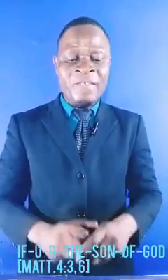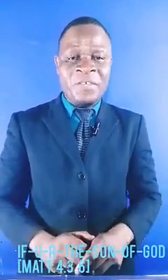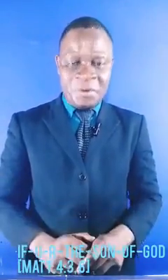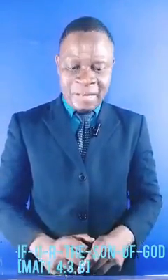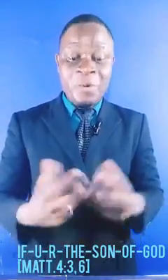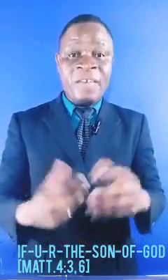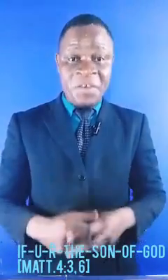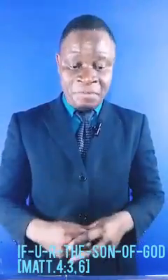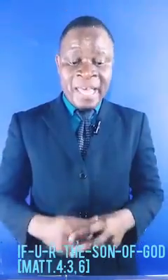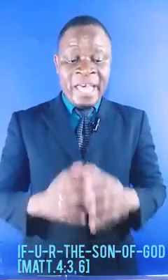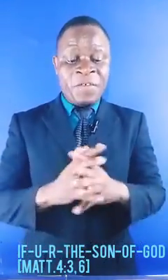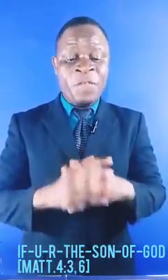Now,